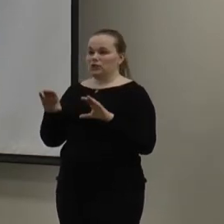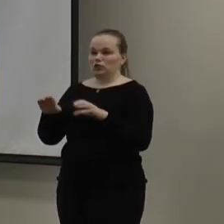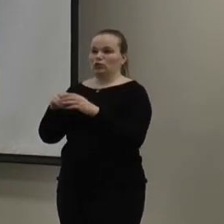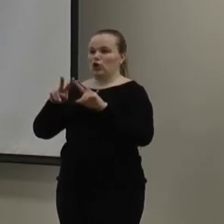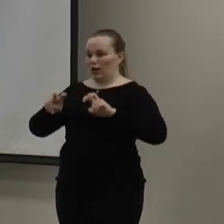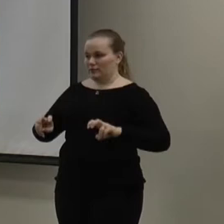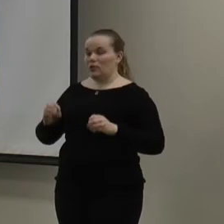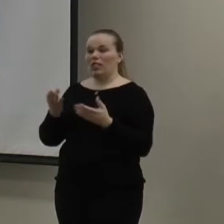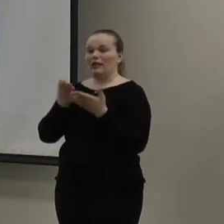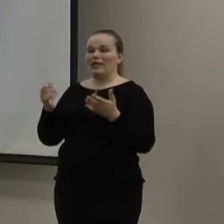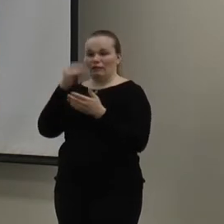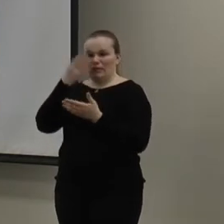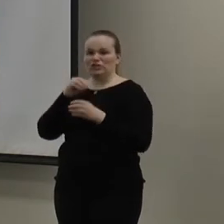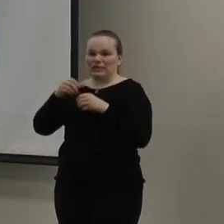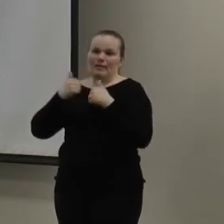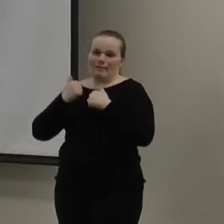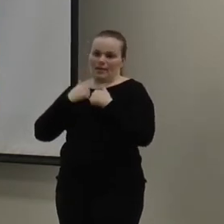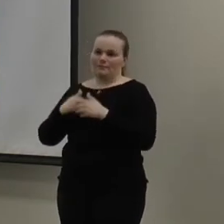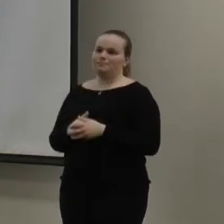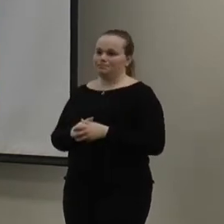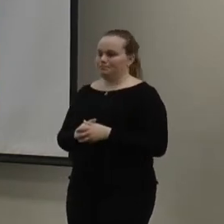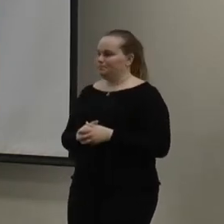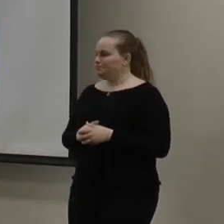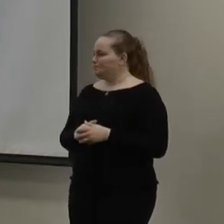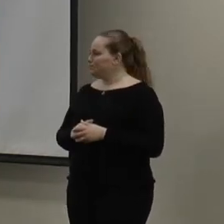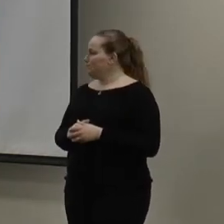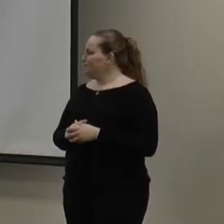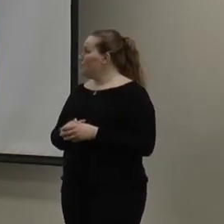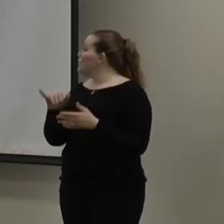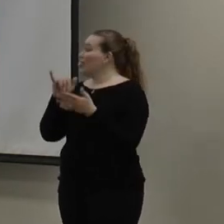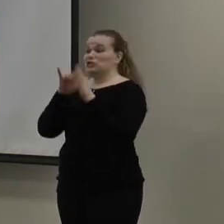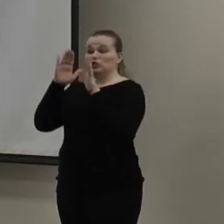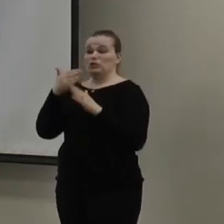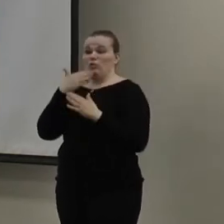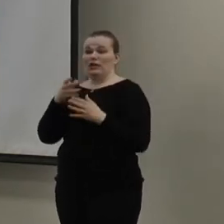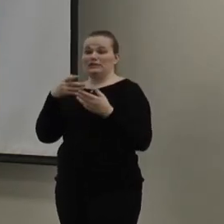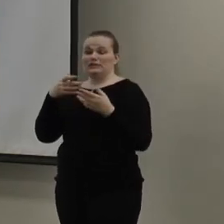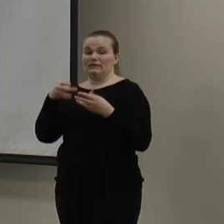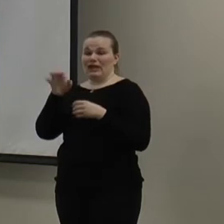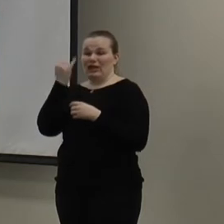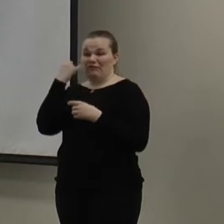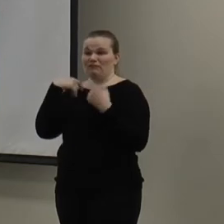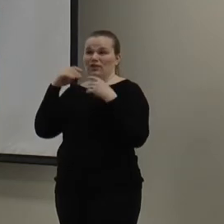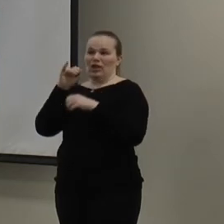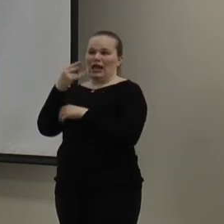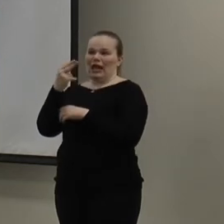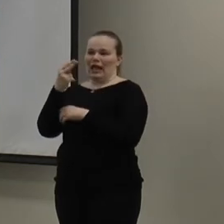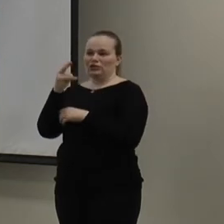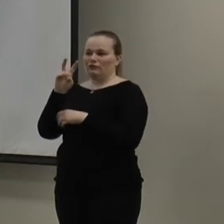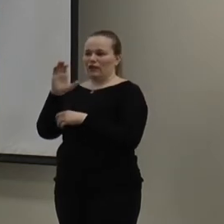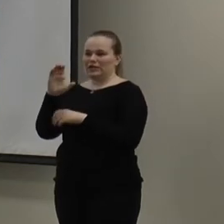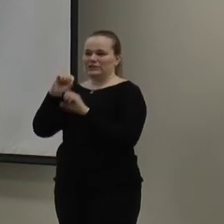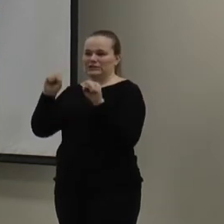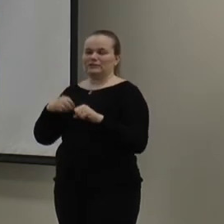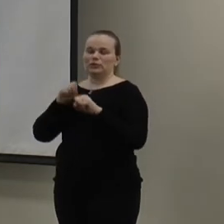audit. So, a lot of this information is in the backpack. And so, this is a great way to be able to find out how efficiently your HVAC system is